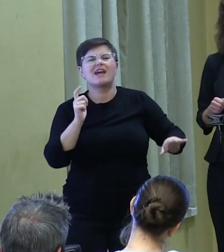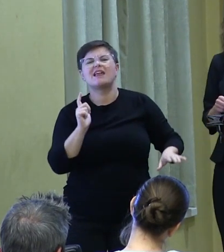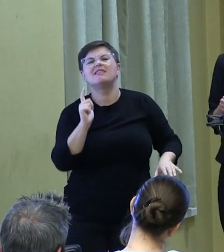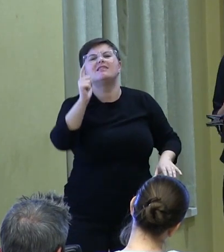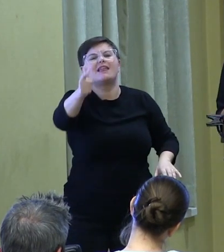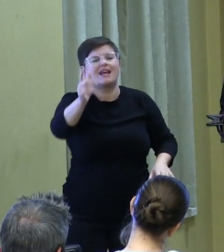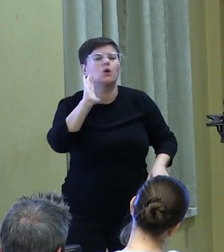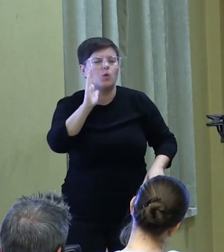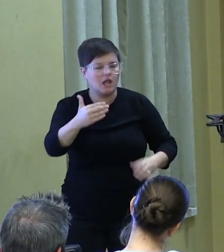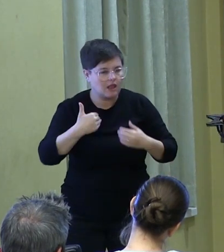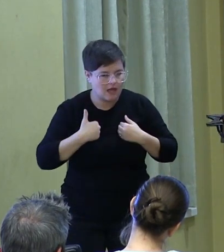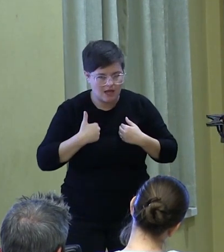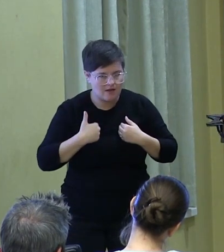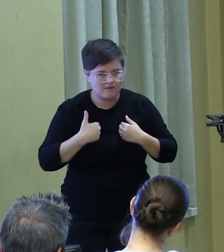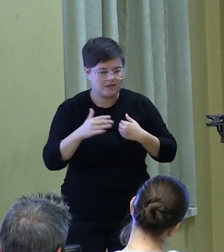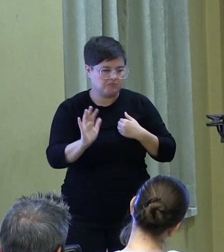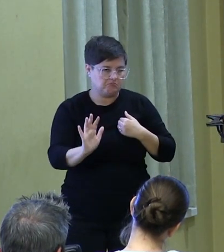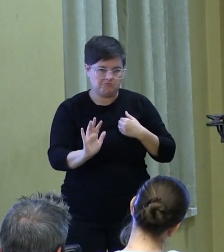future.